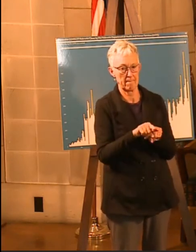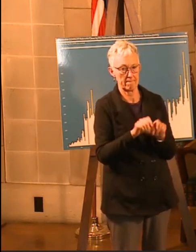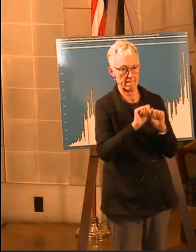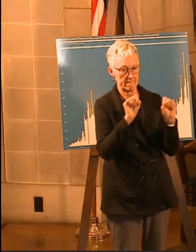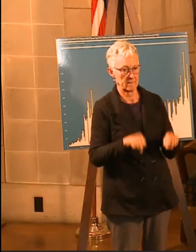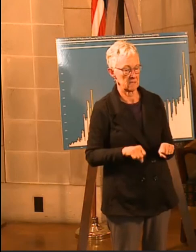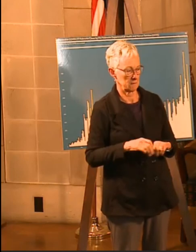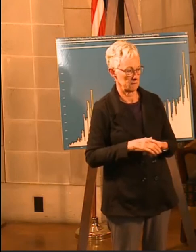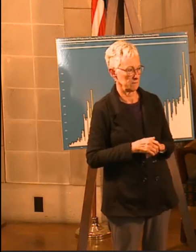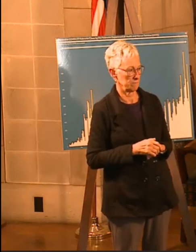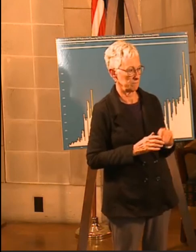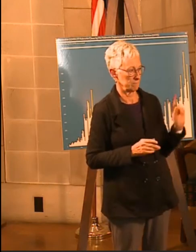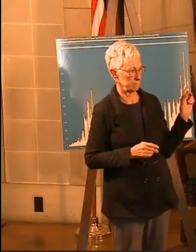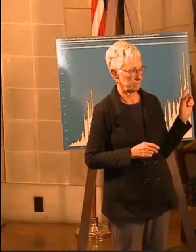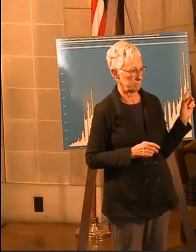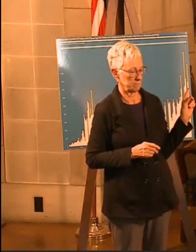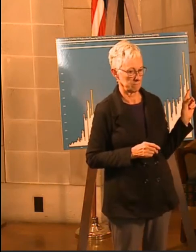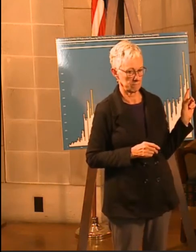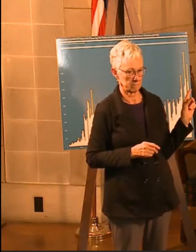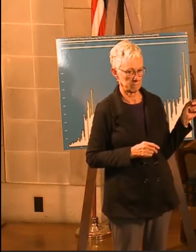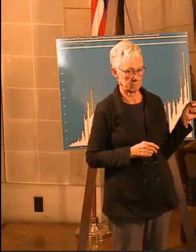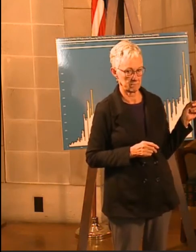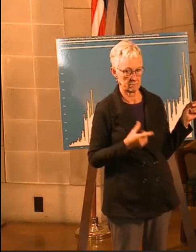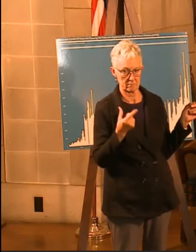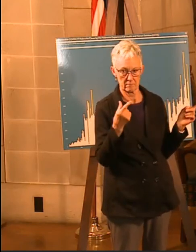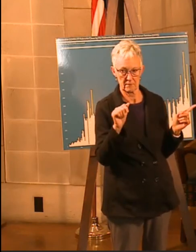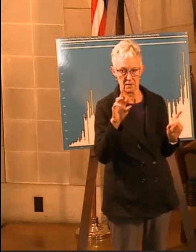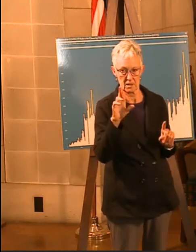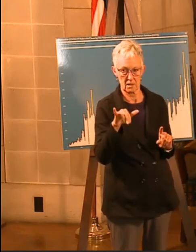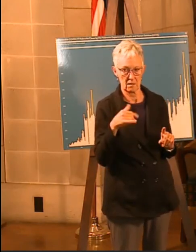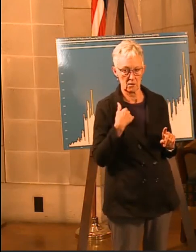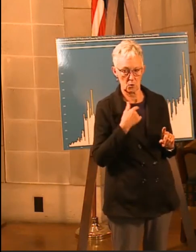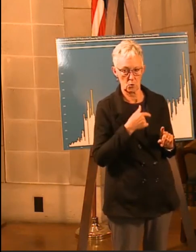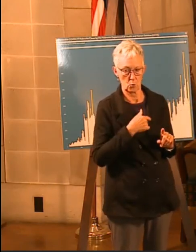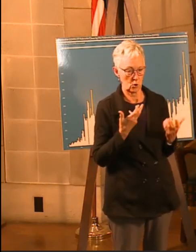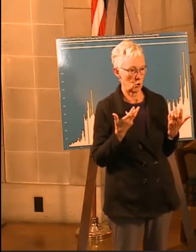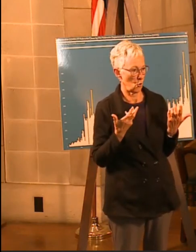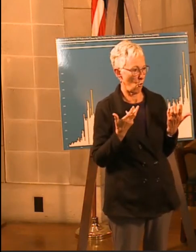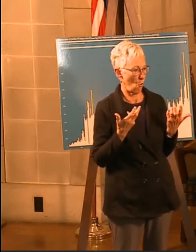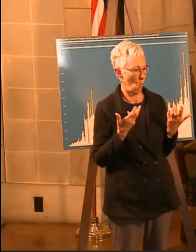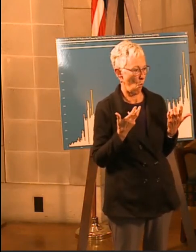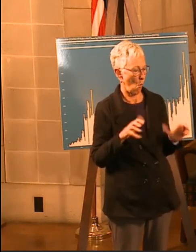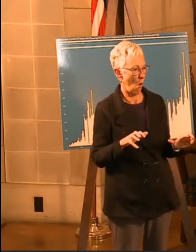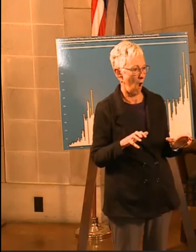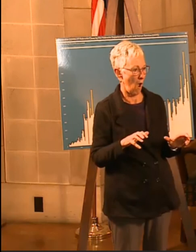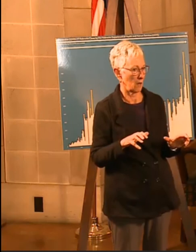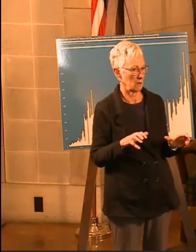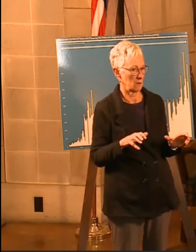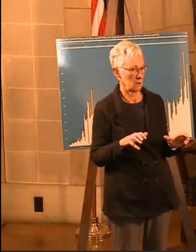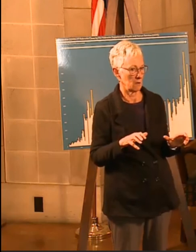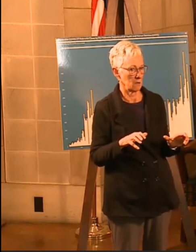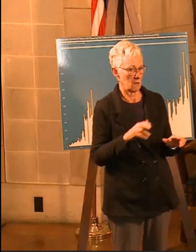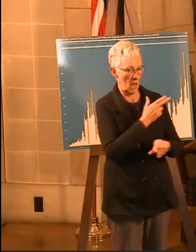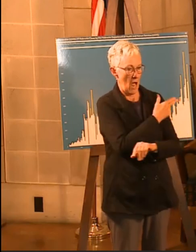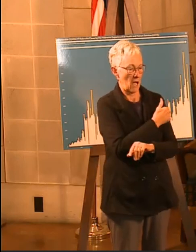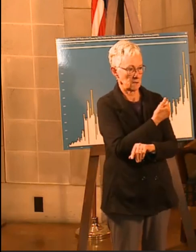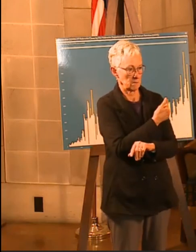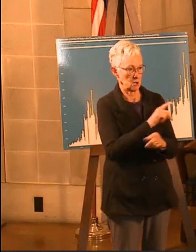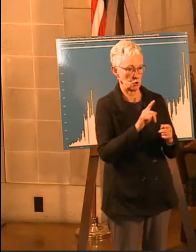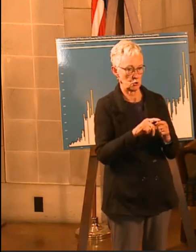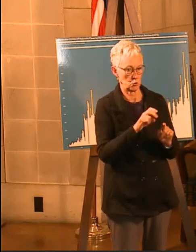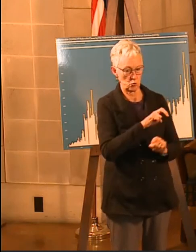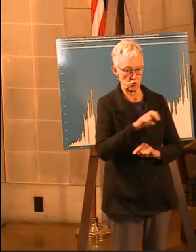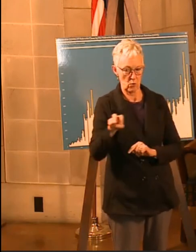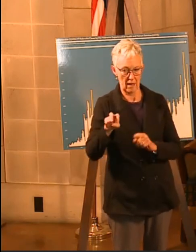I think part of the also thing is, you know, you might want to talk about, we don't want to create an incentive for hospital systems to transfer patients from one system to another system.